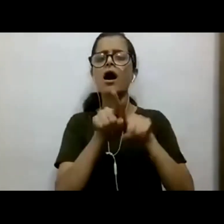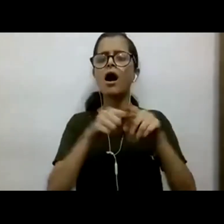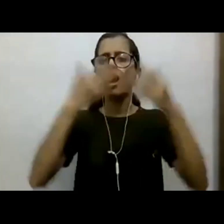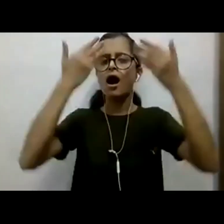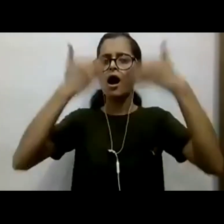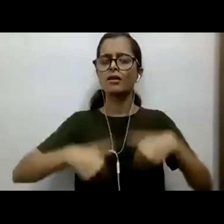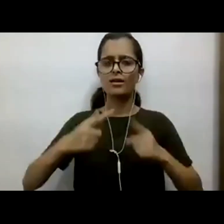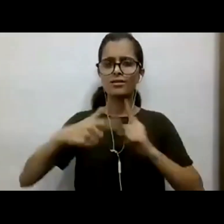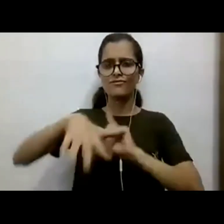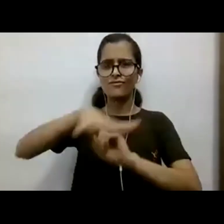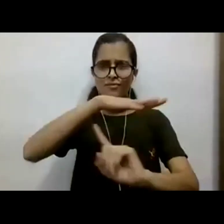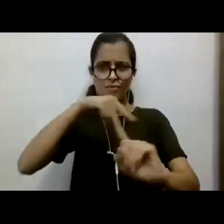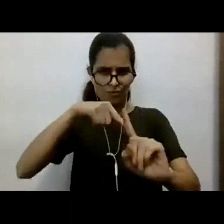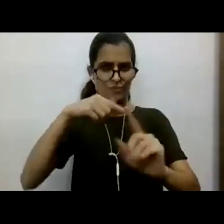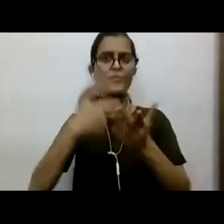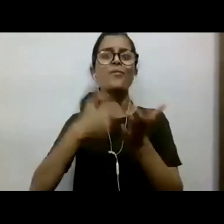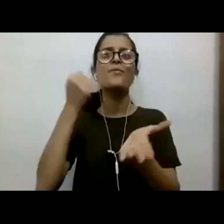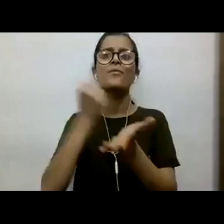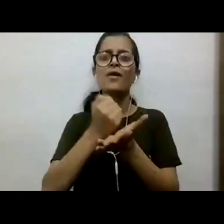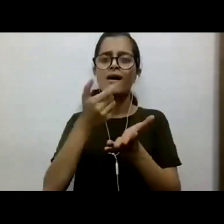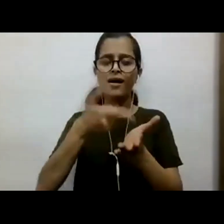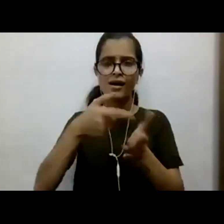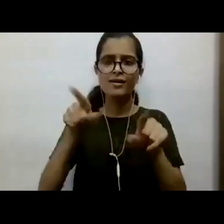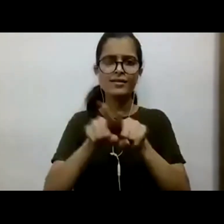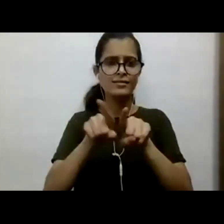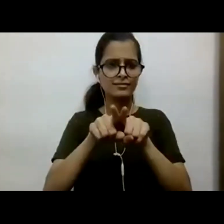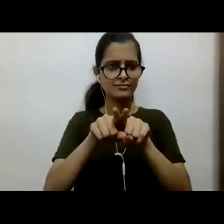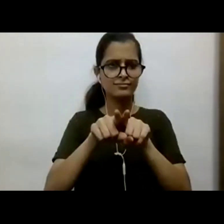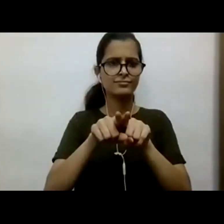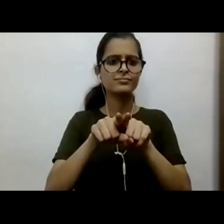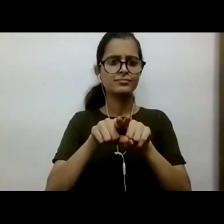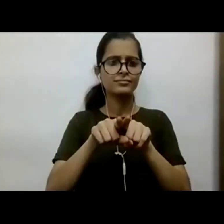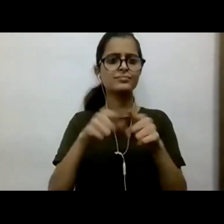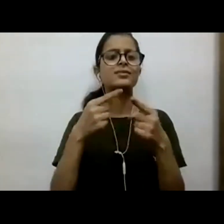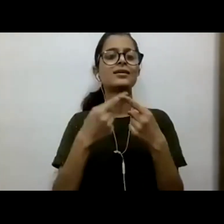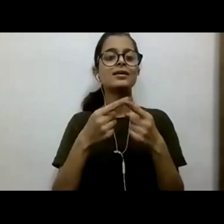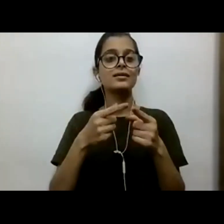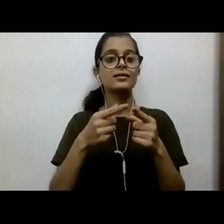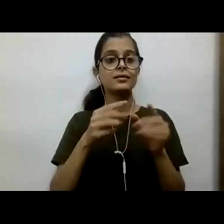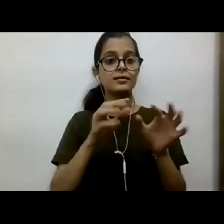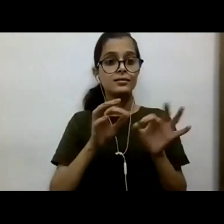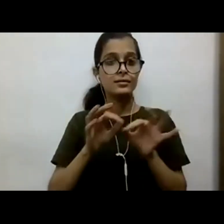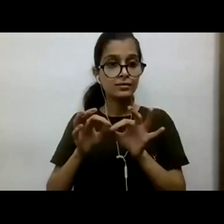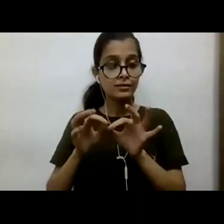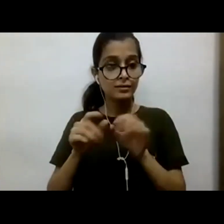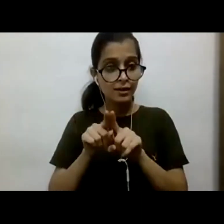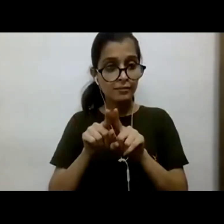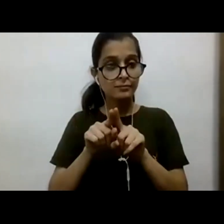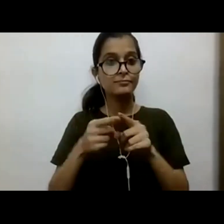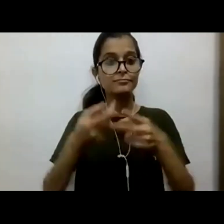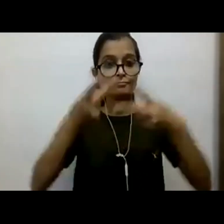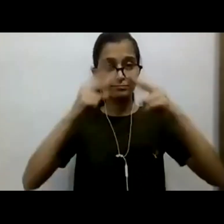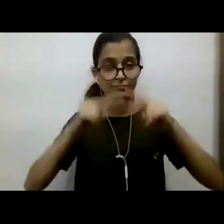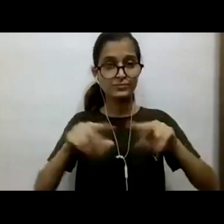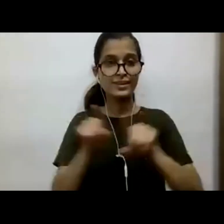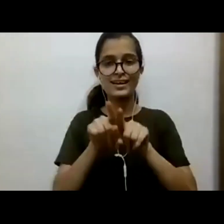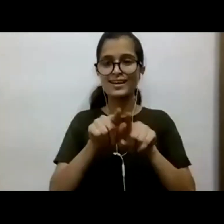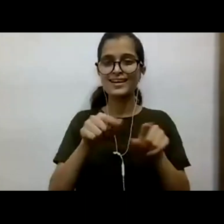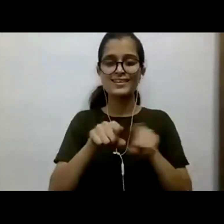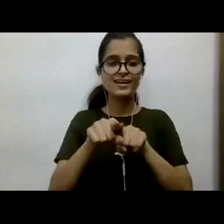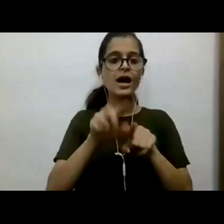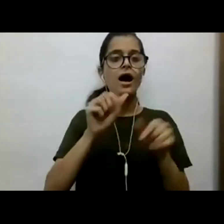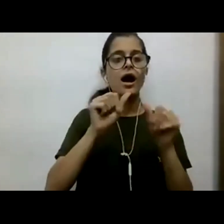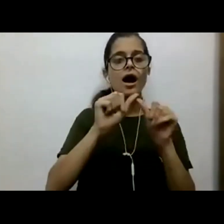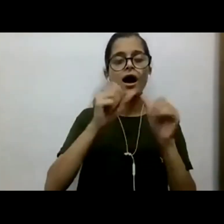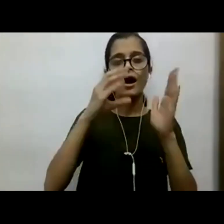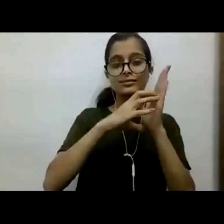right. It is not carved out as a separate fundamental right. It has been interpreted over time by courts as to be part of Article 21,